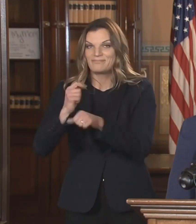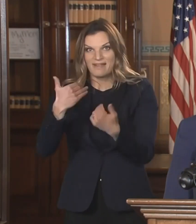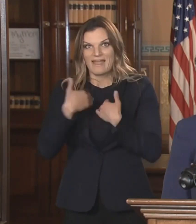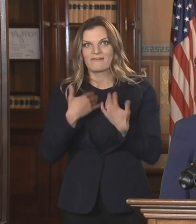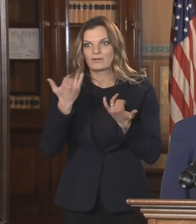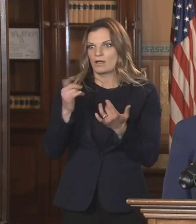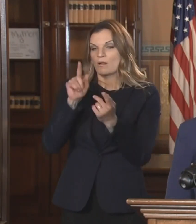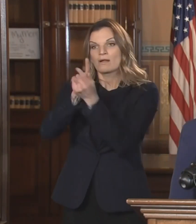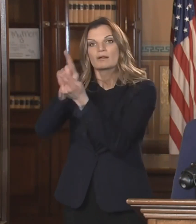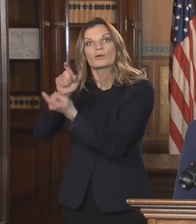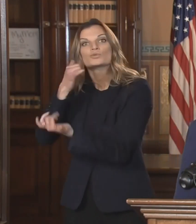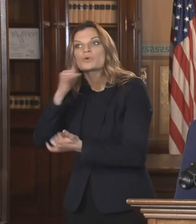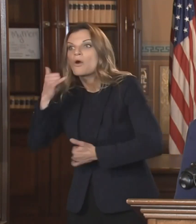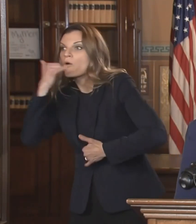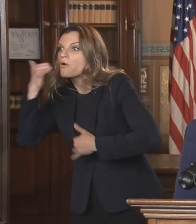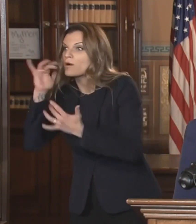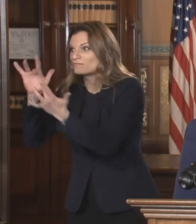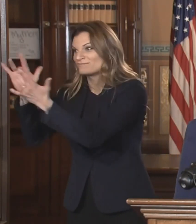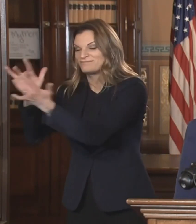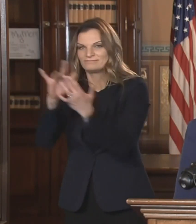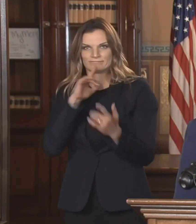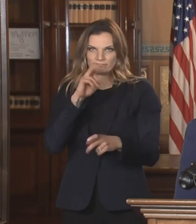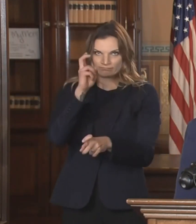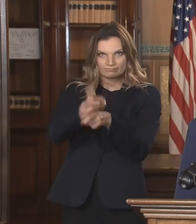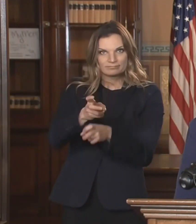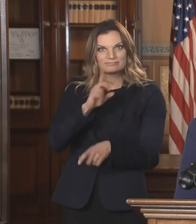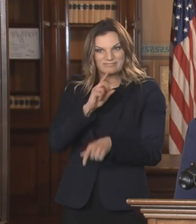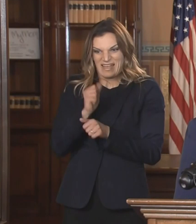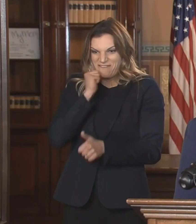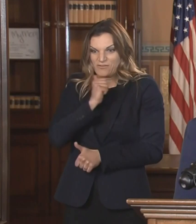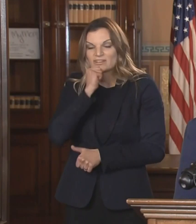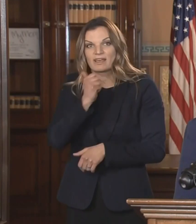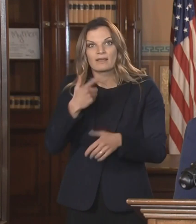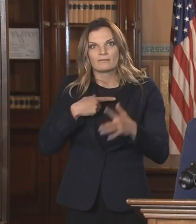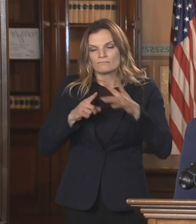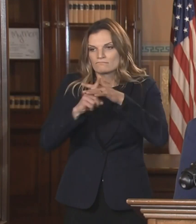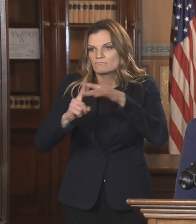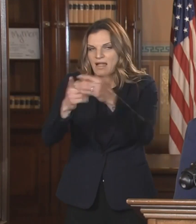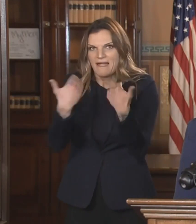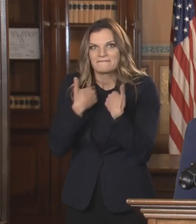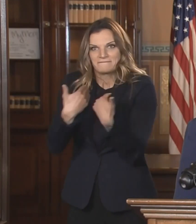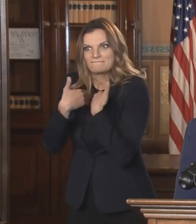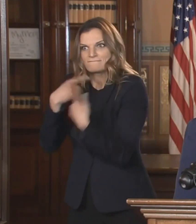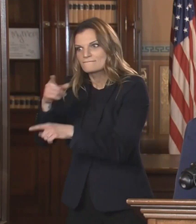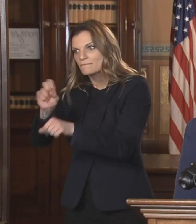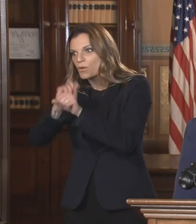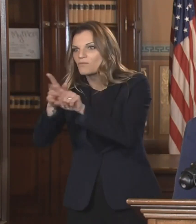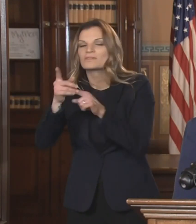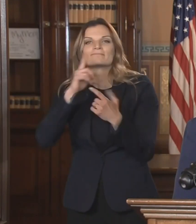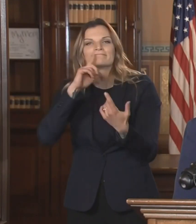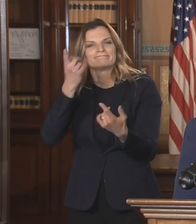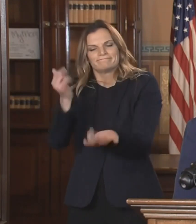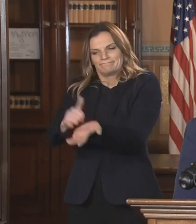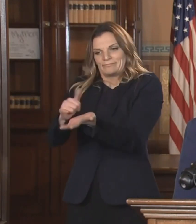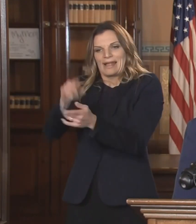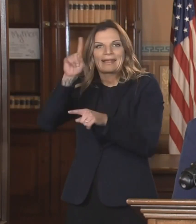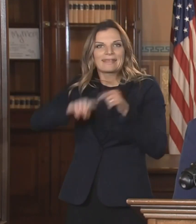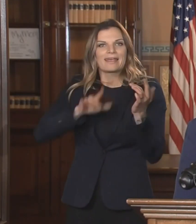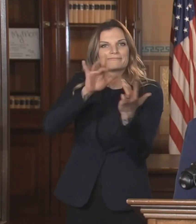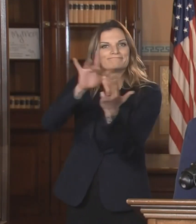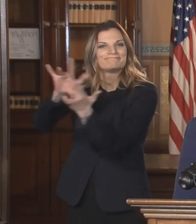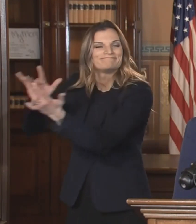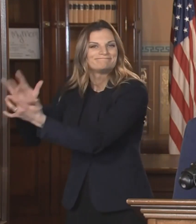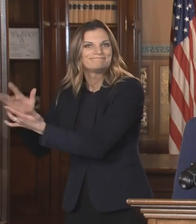outreach to all people who test positive. State and local public health staff simply cannot reach out to everyone in a timely